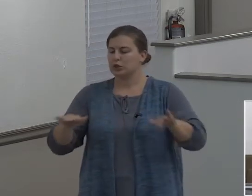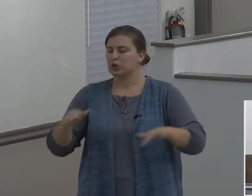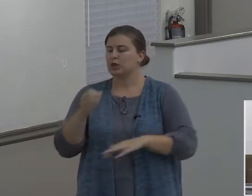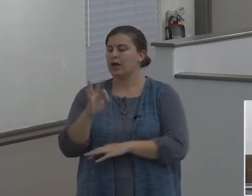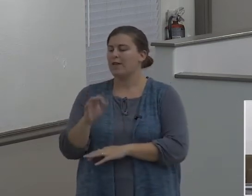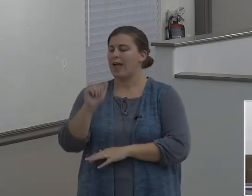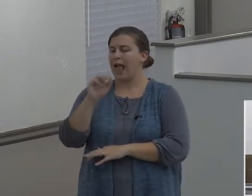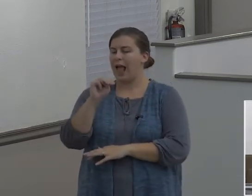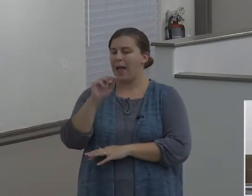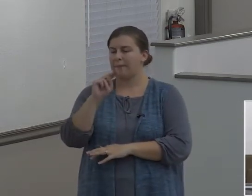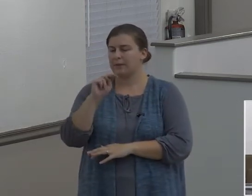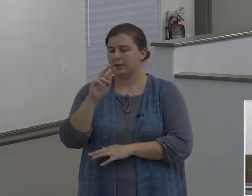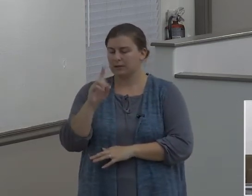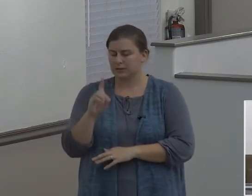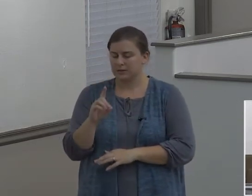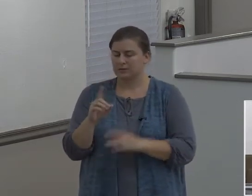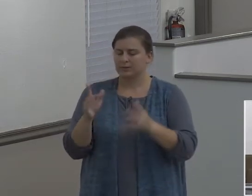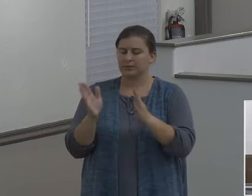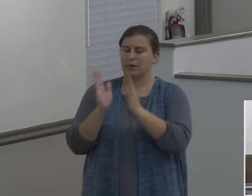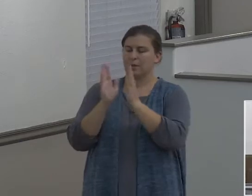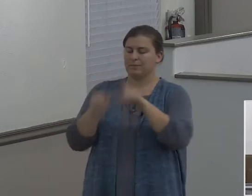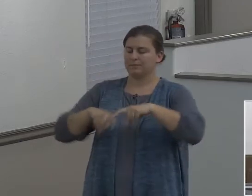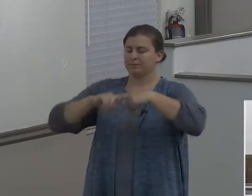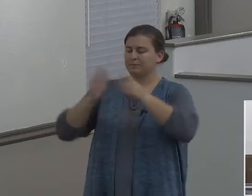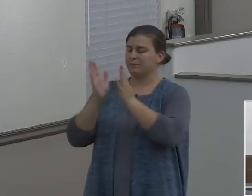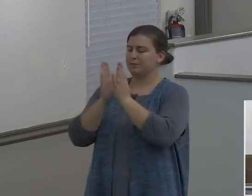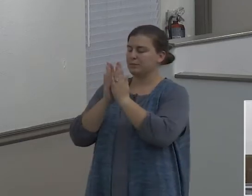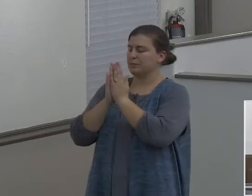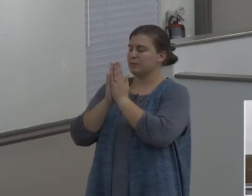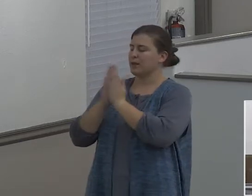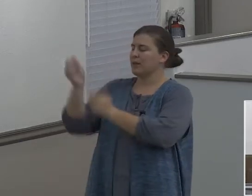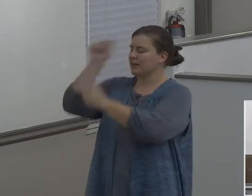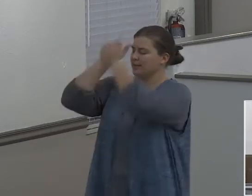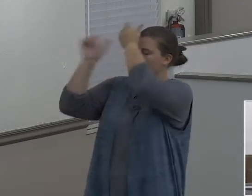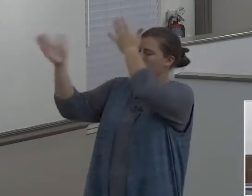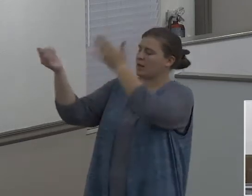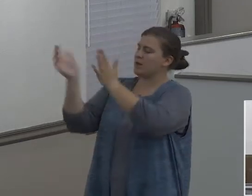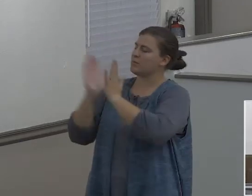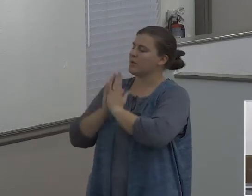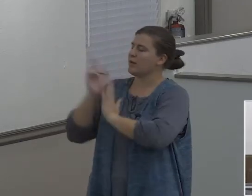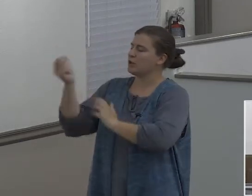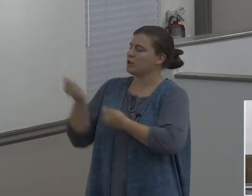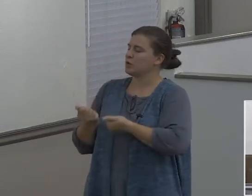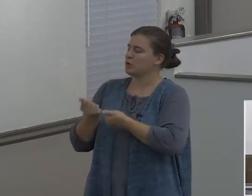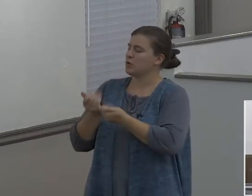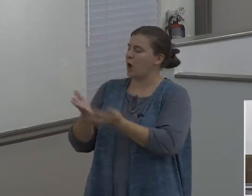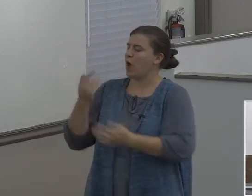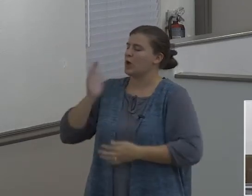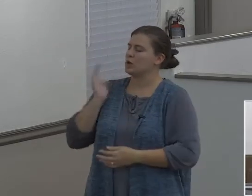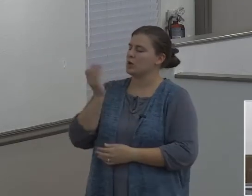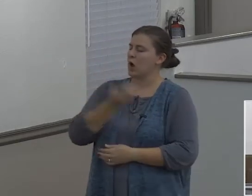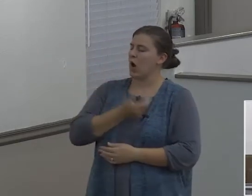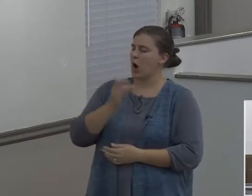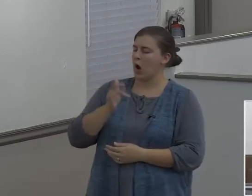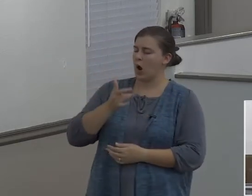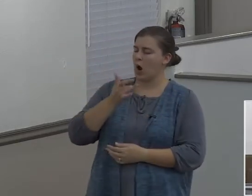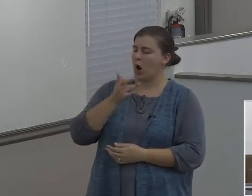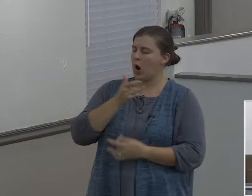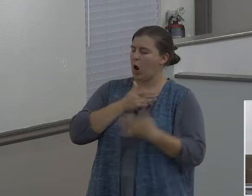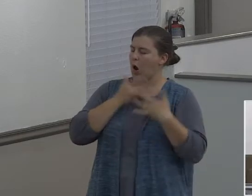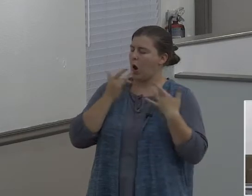please help us tonight. I pray that you'd stir us with your word. Lord, there's times when we need to hear an admonition from you, a warning.